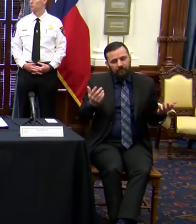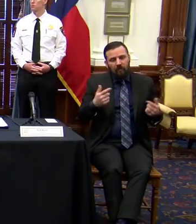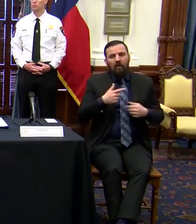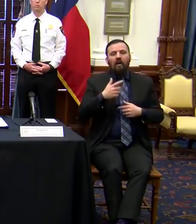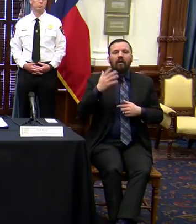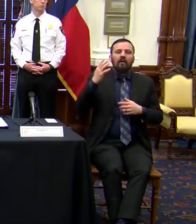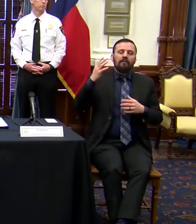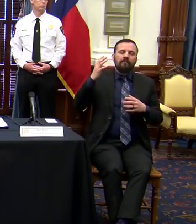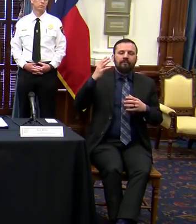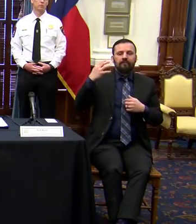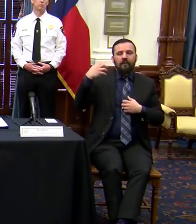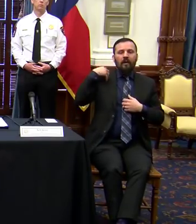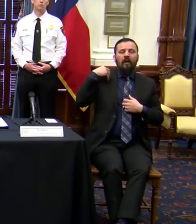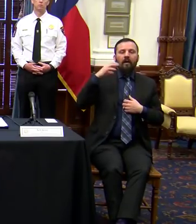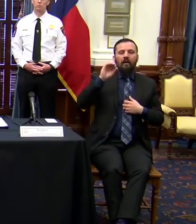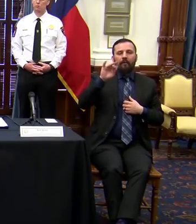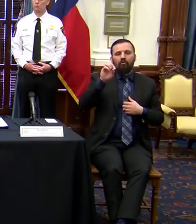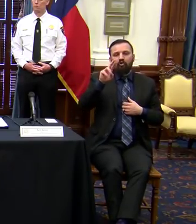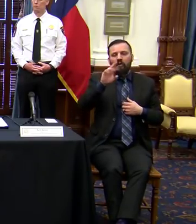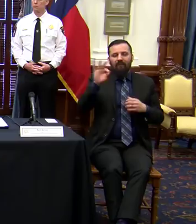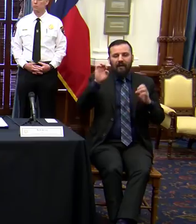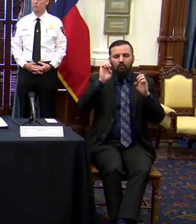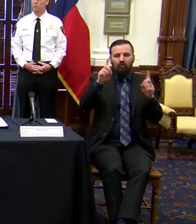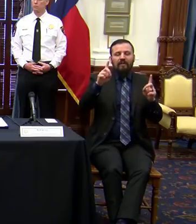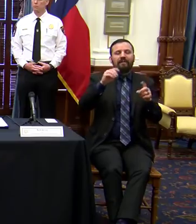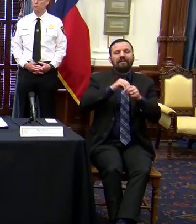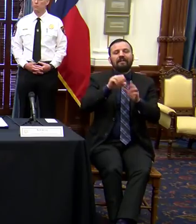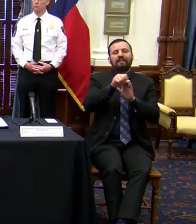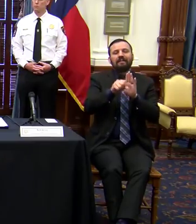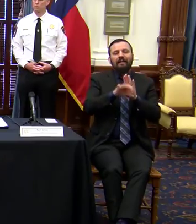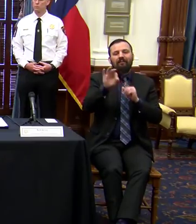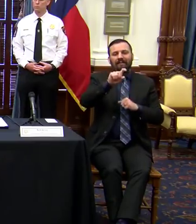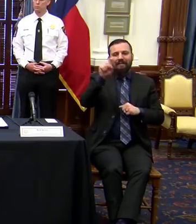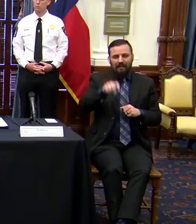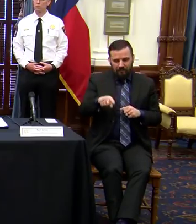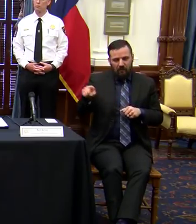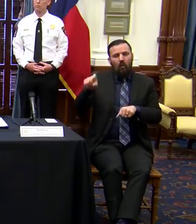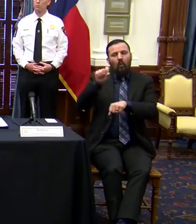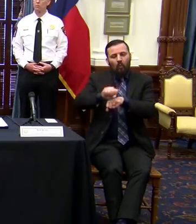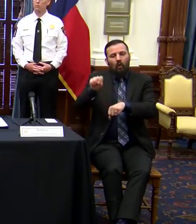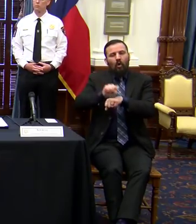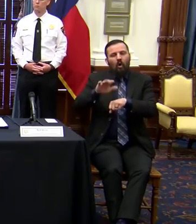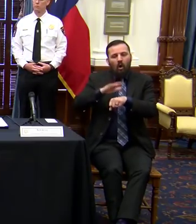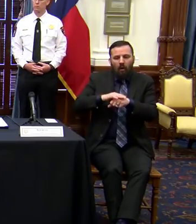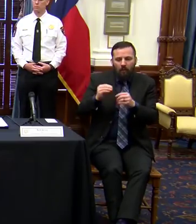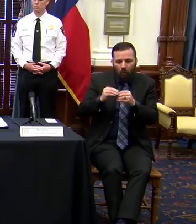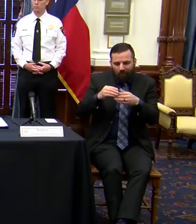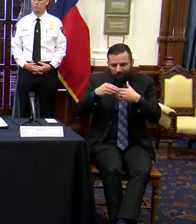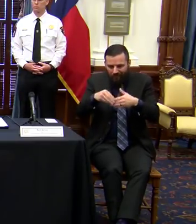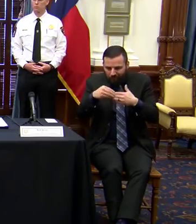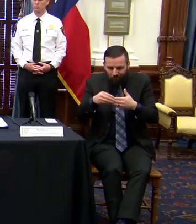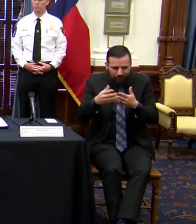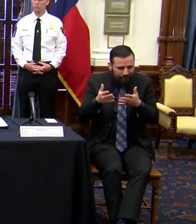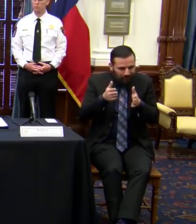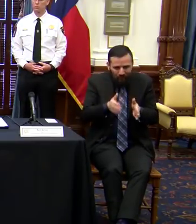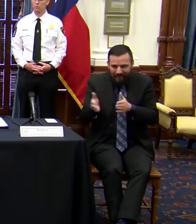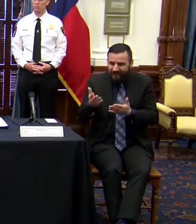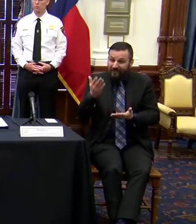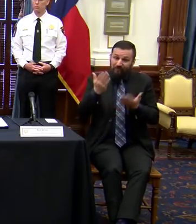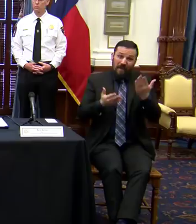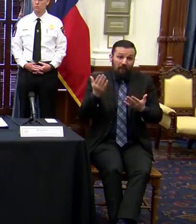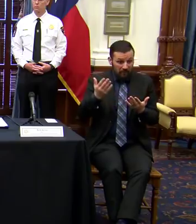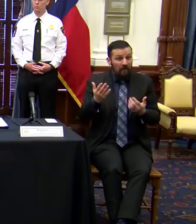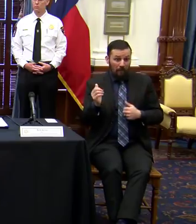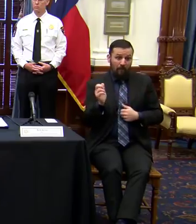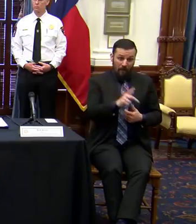commissioner of education in state of Texas, is working on flexible strategies. It may mean that if they're able to go back to